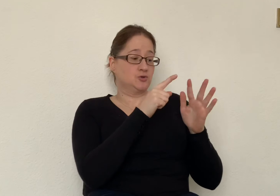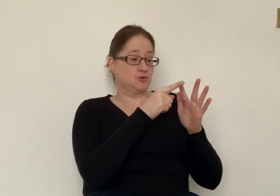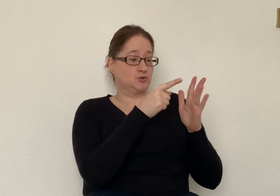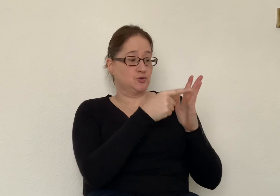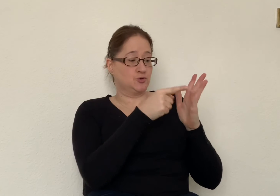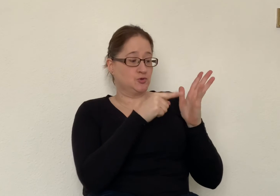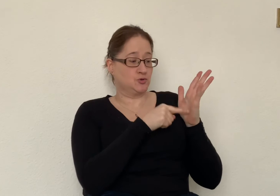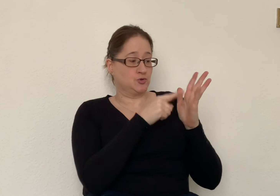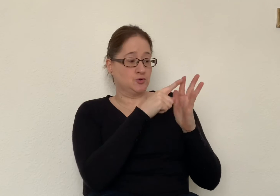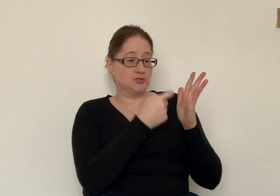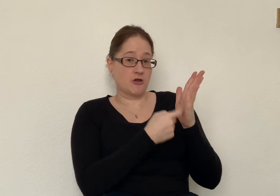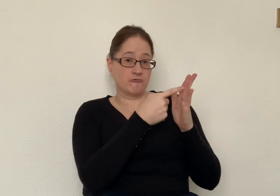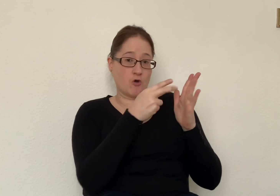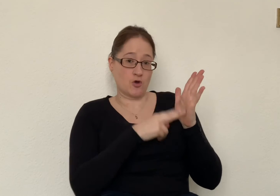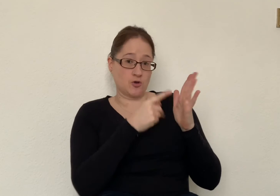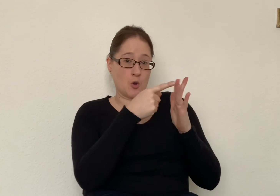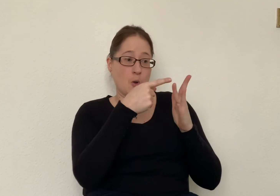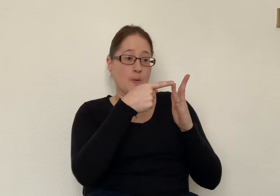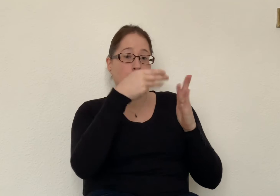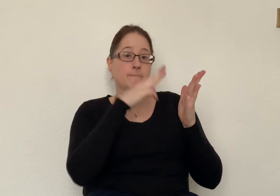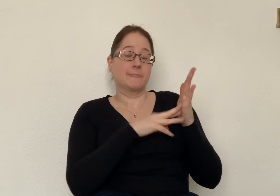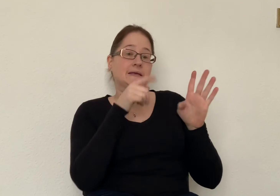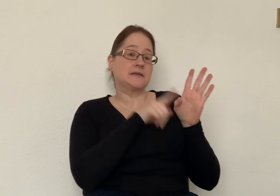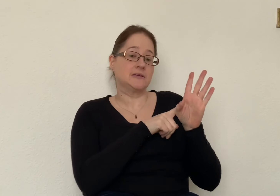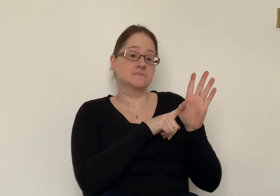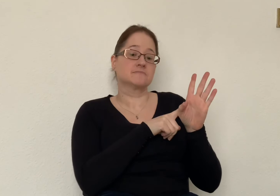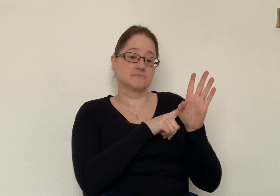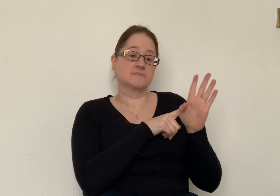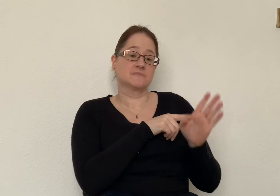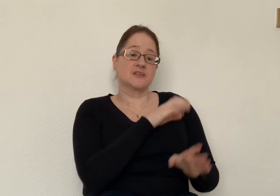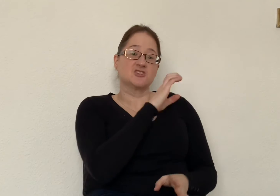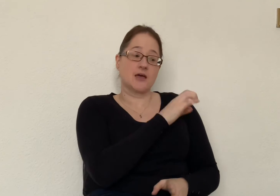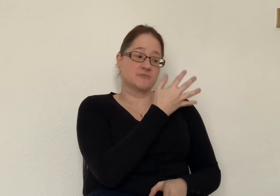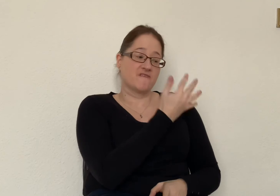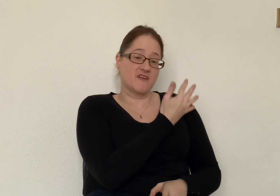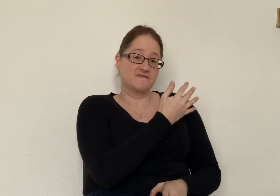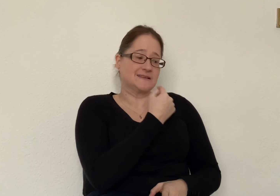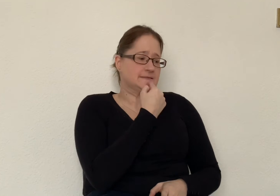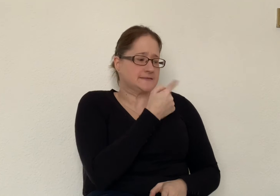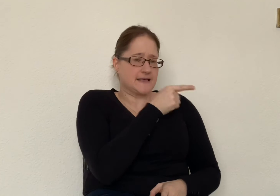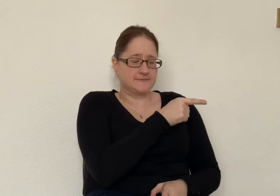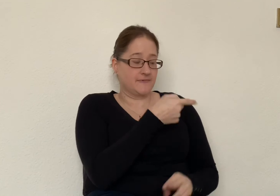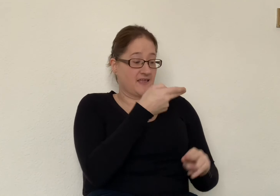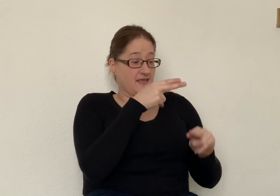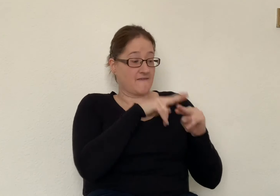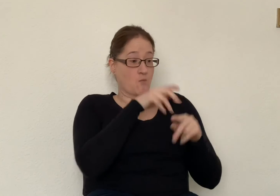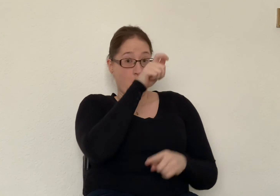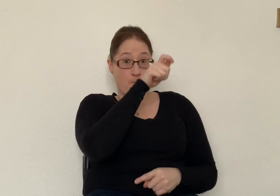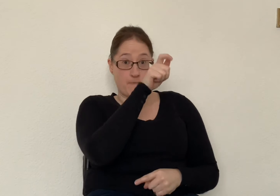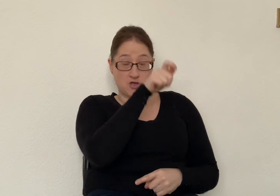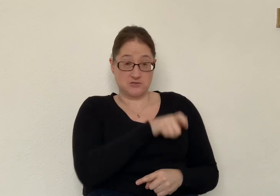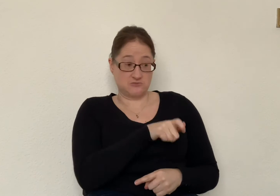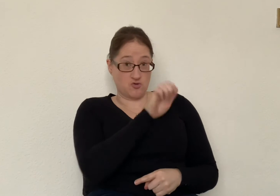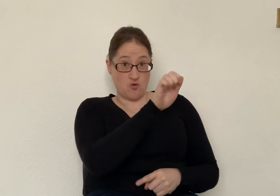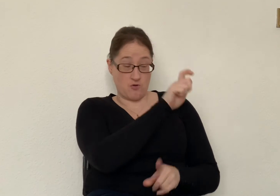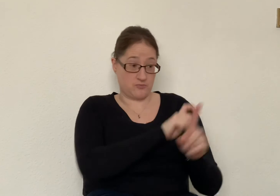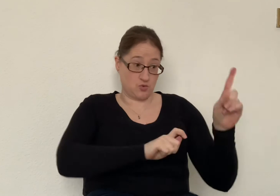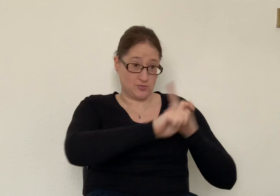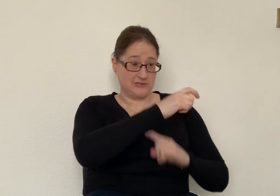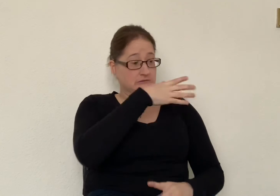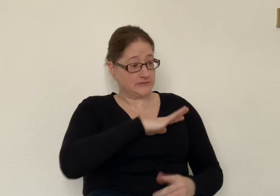verse 7 to 8 it says if one of your people is in need in